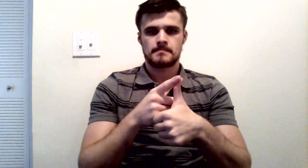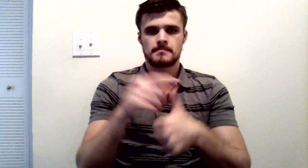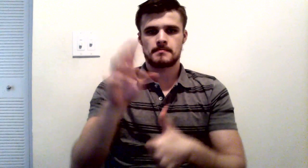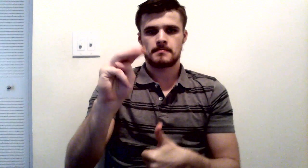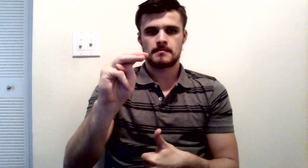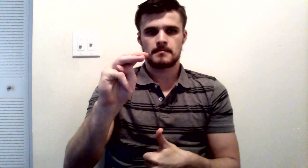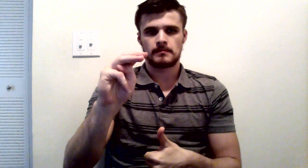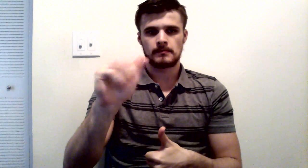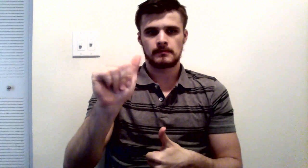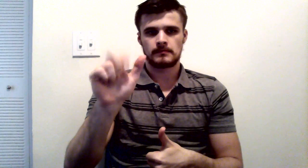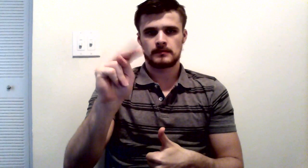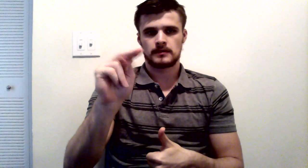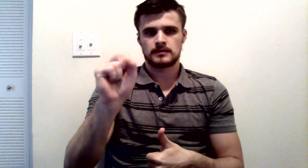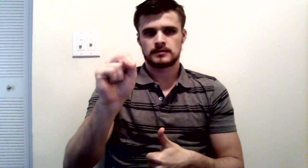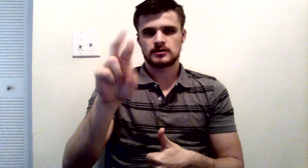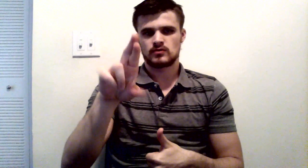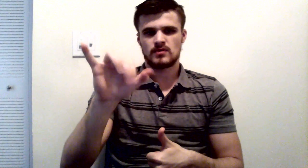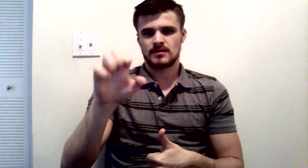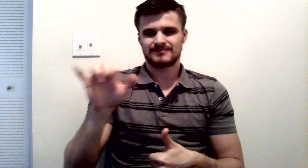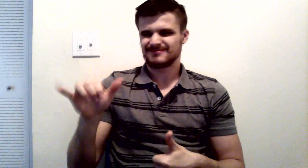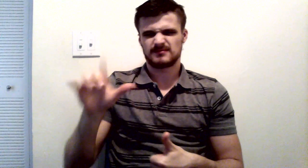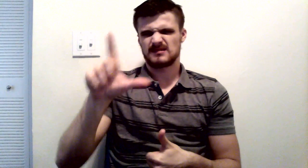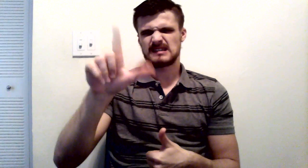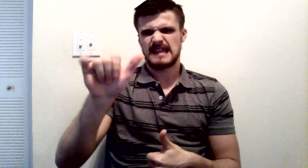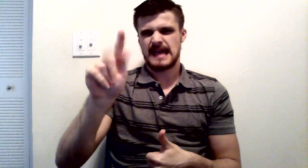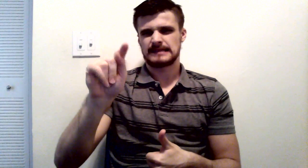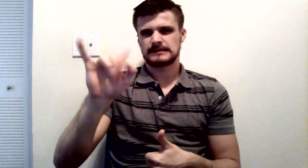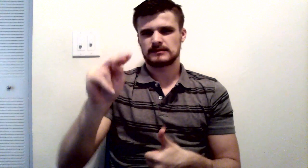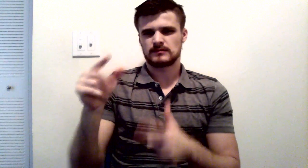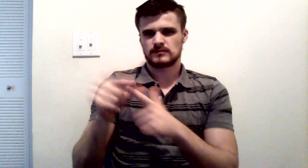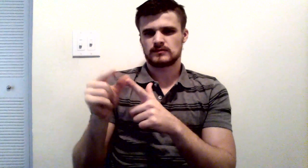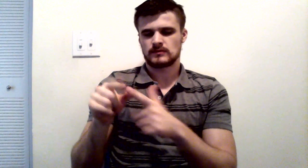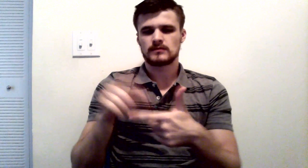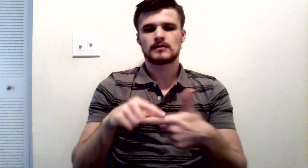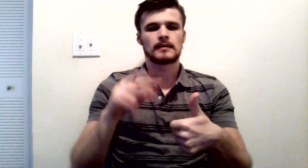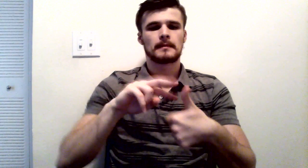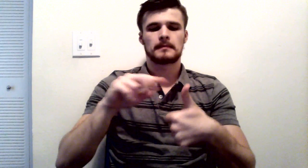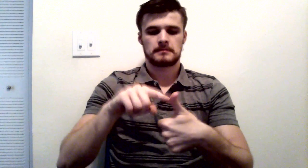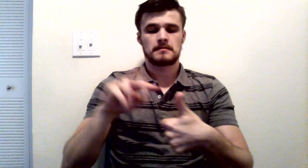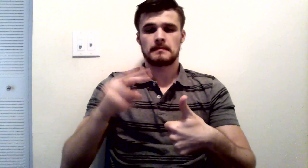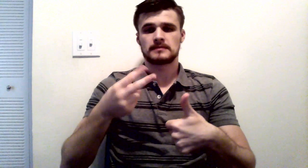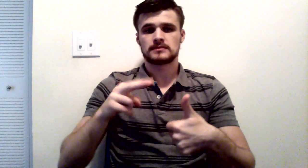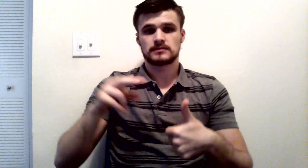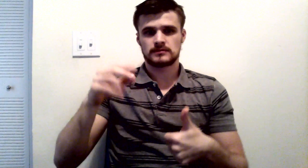fancy Latin term. It means the evil mind. And what mens rea